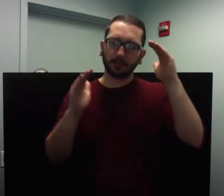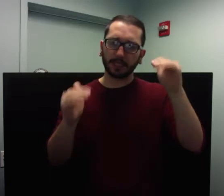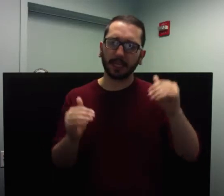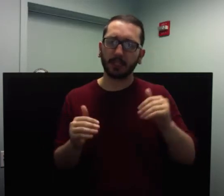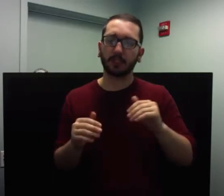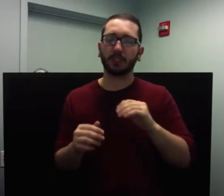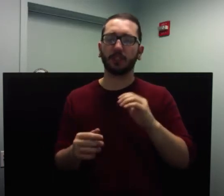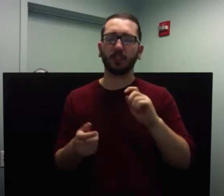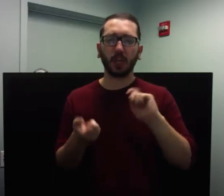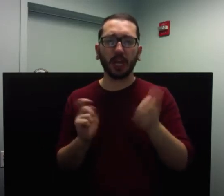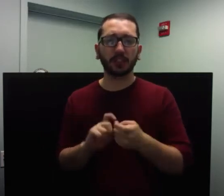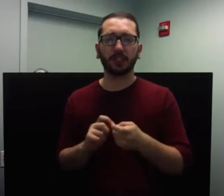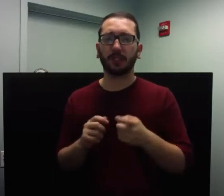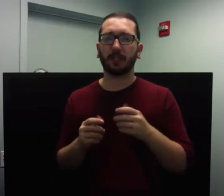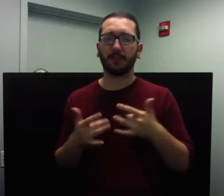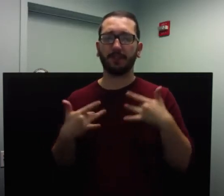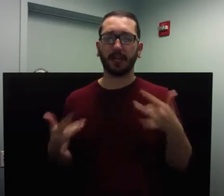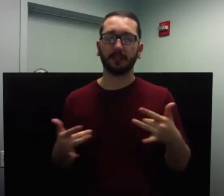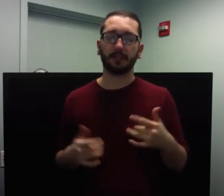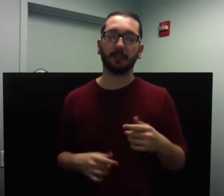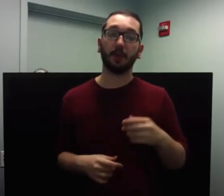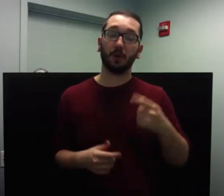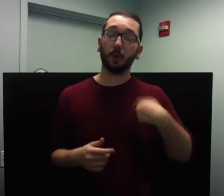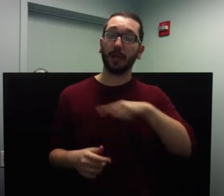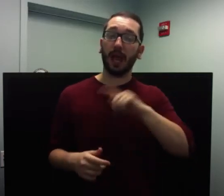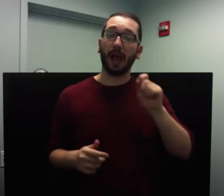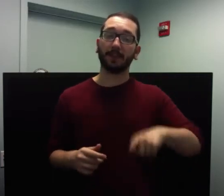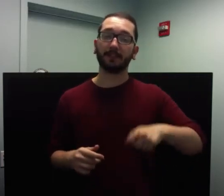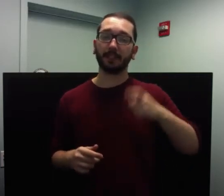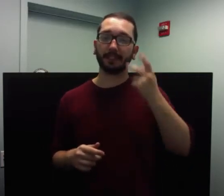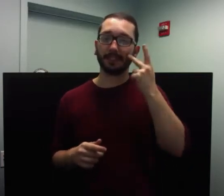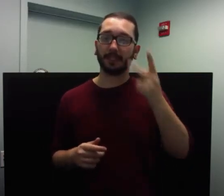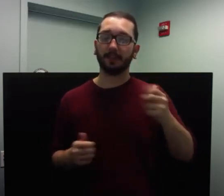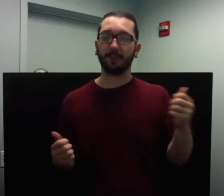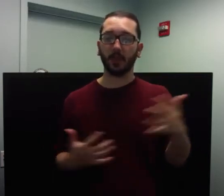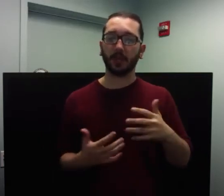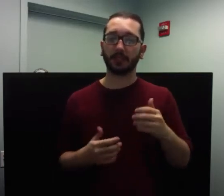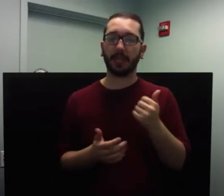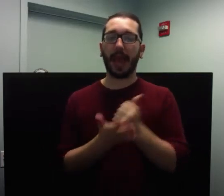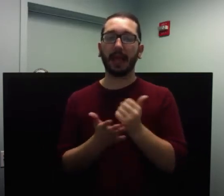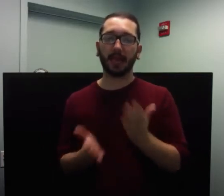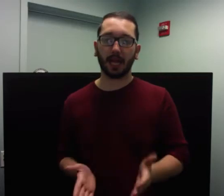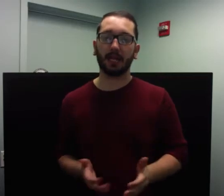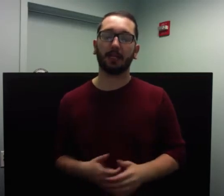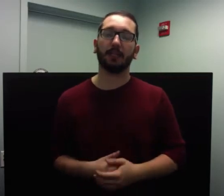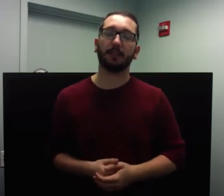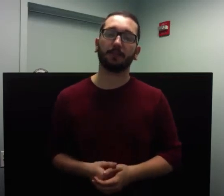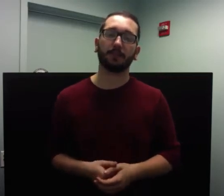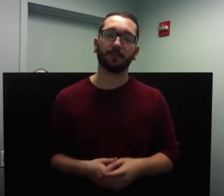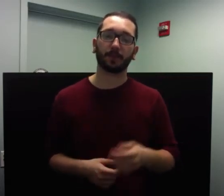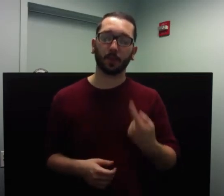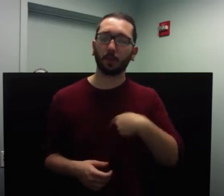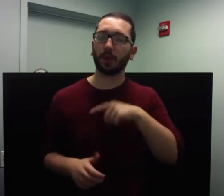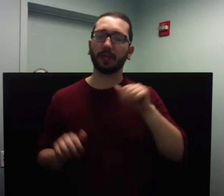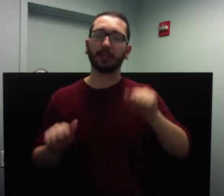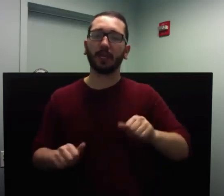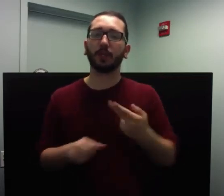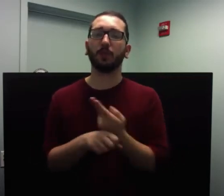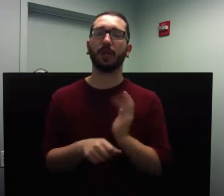ally, which navigates our path in the direction of growth, use our minds and strength of spirit to expand